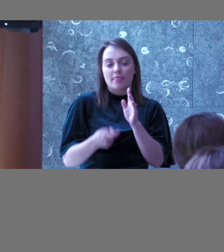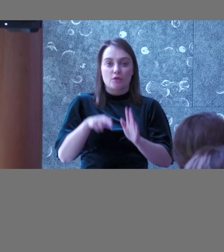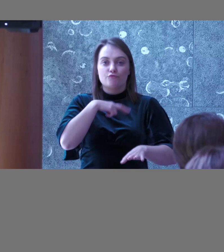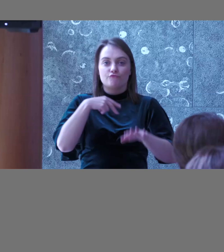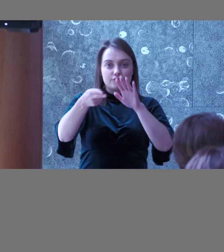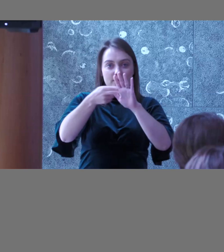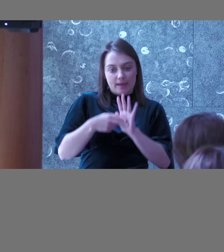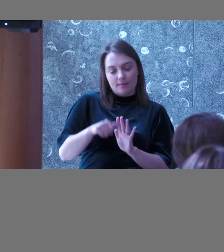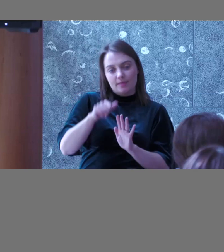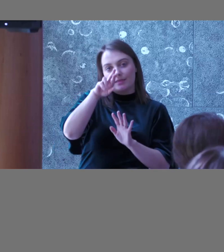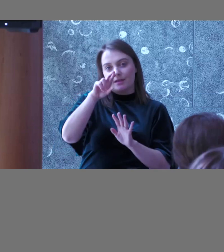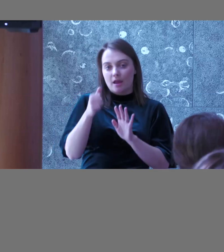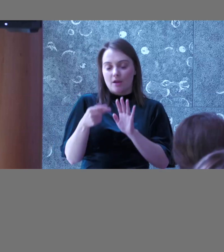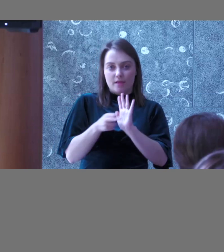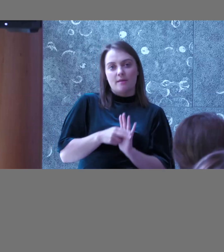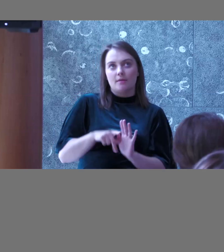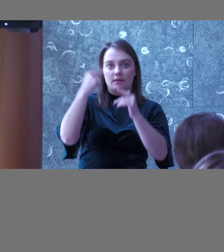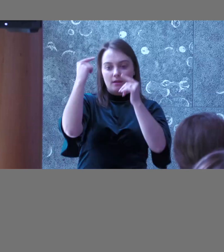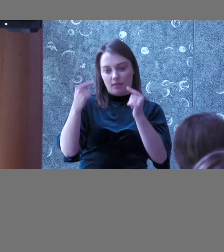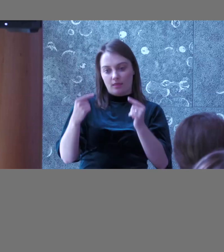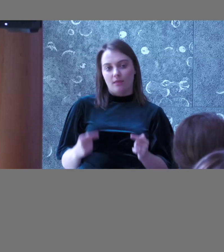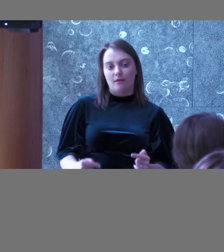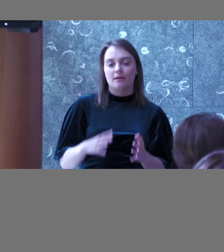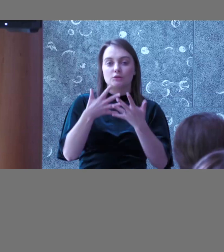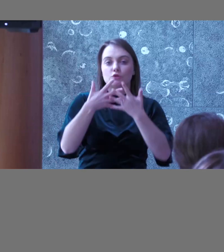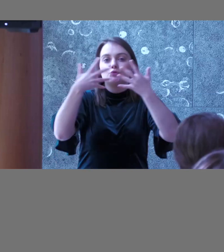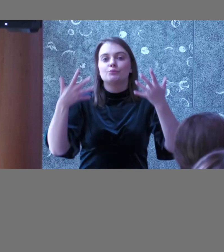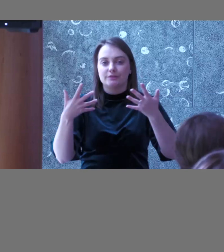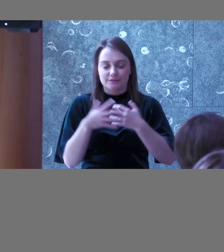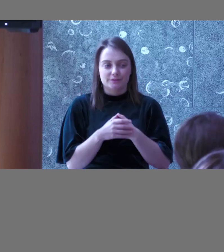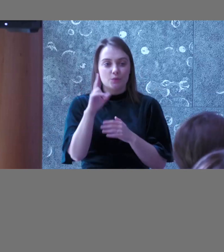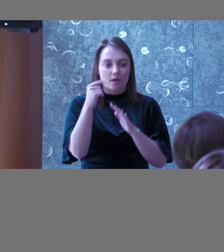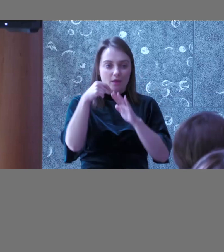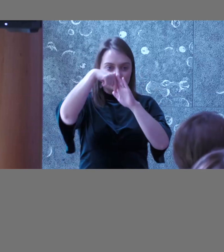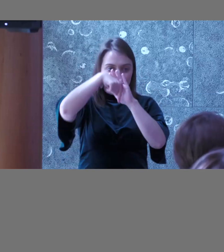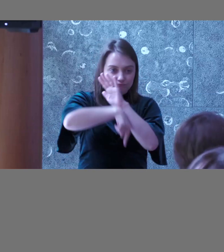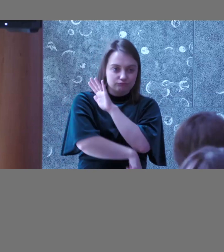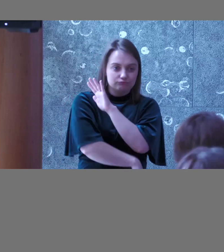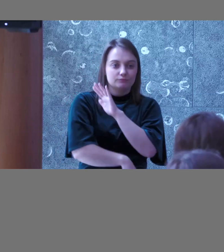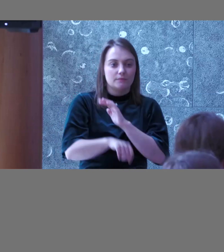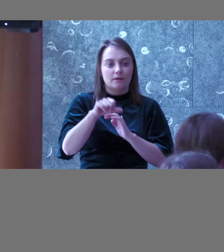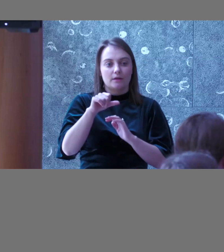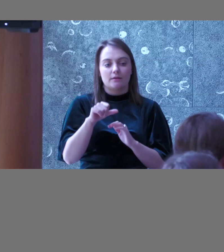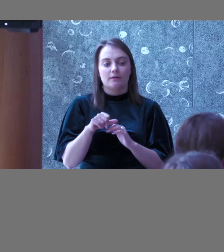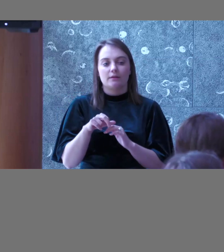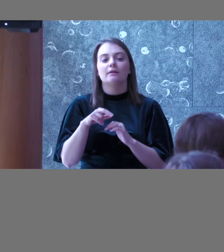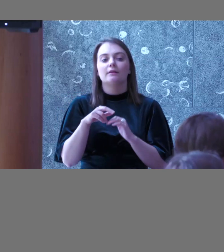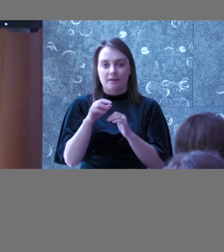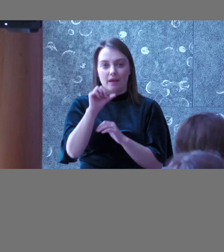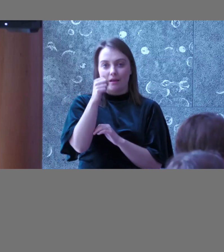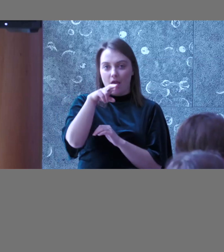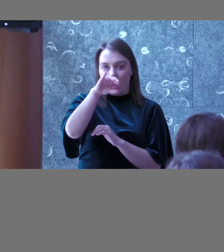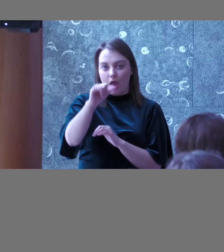area label by and it can you can get deep and from a development perspective into area